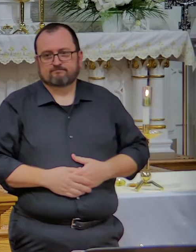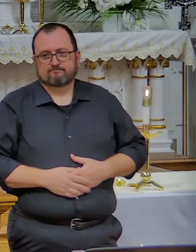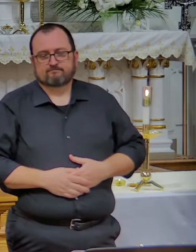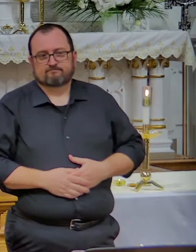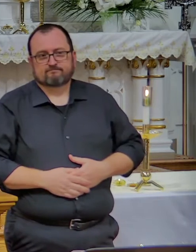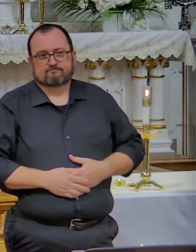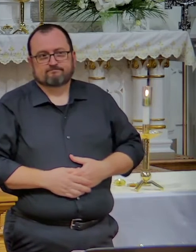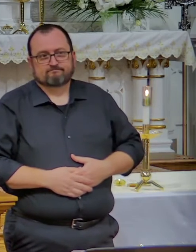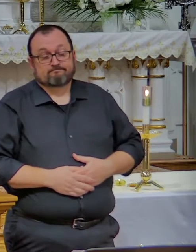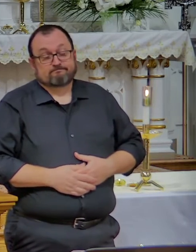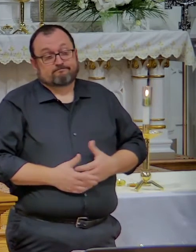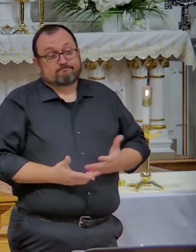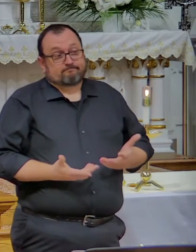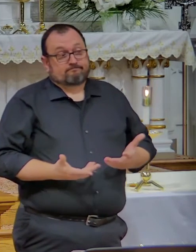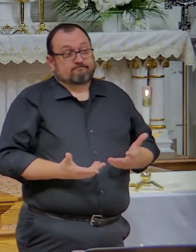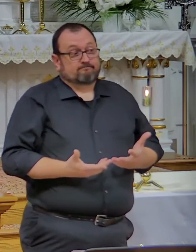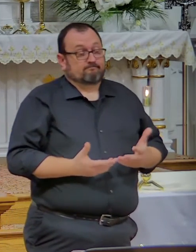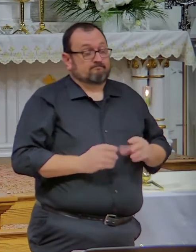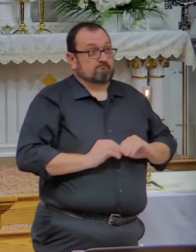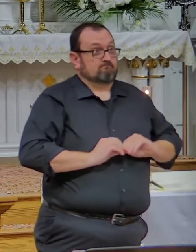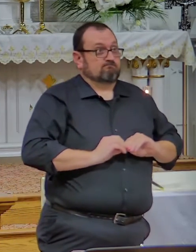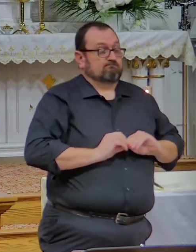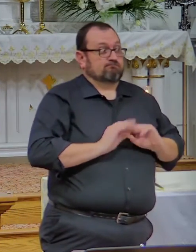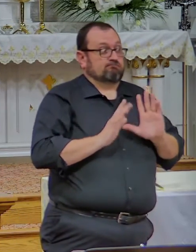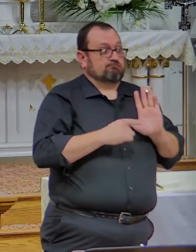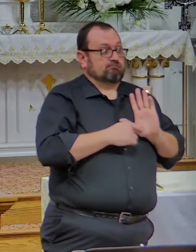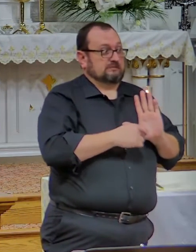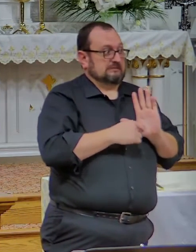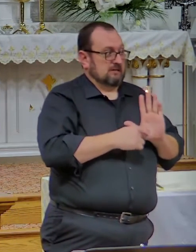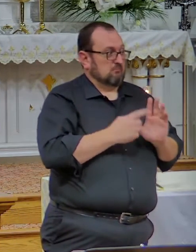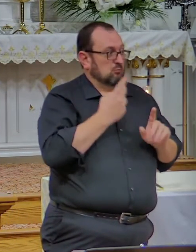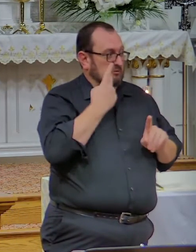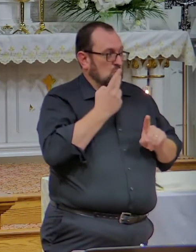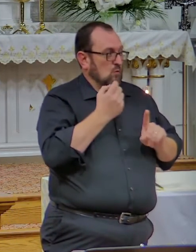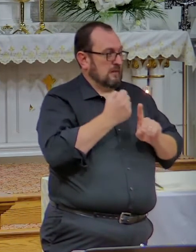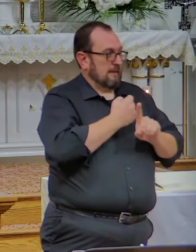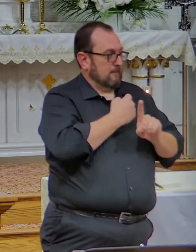The glaring example was the abuse crisis.